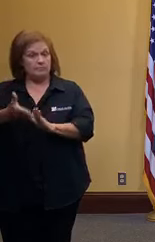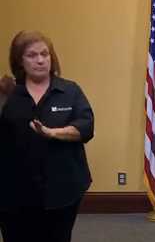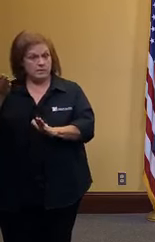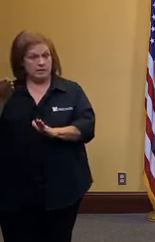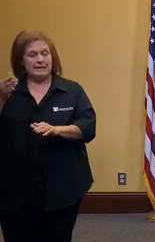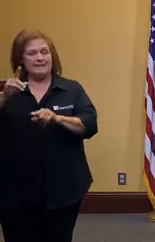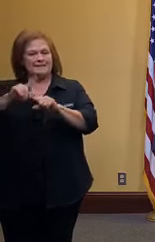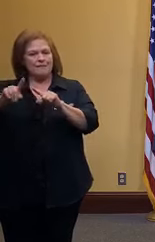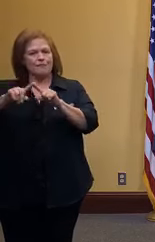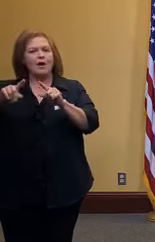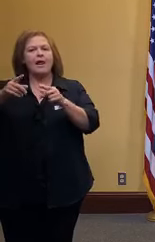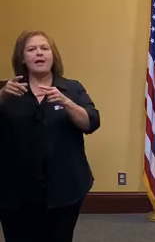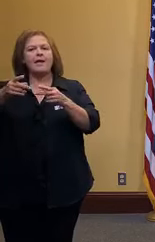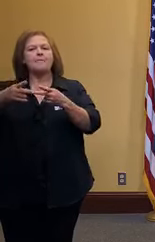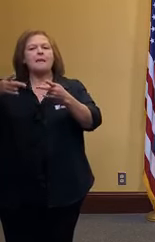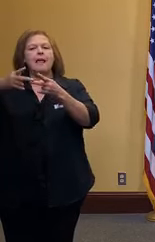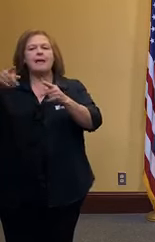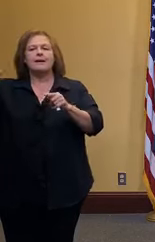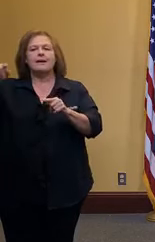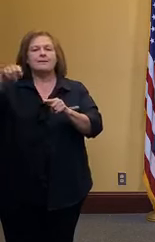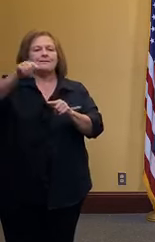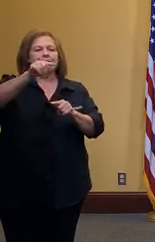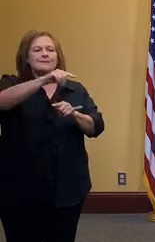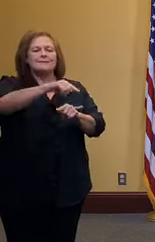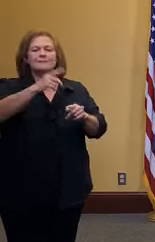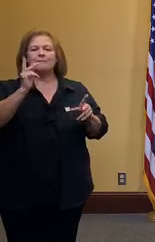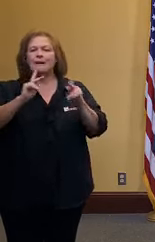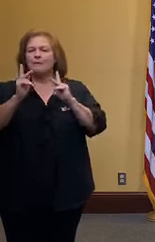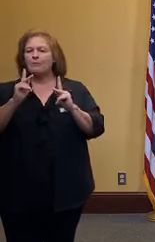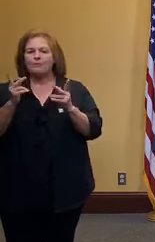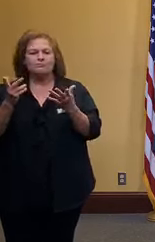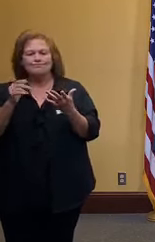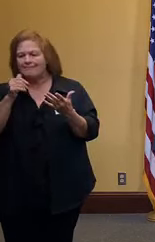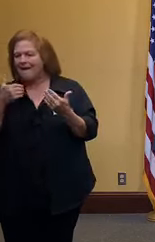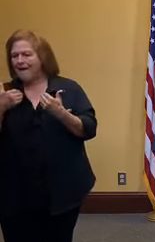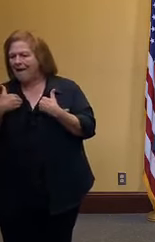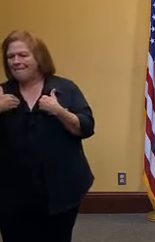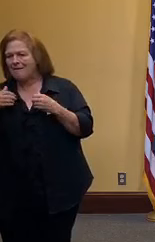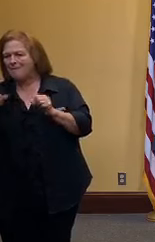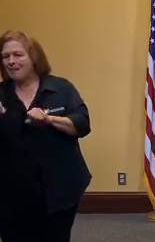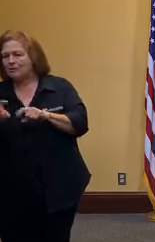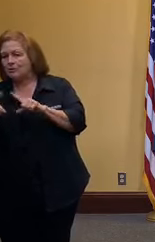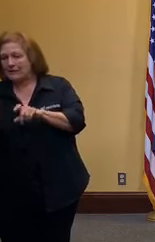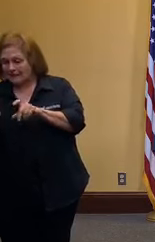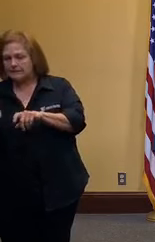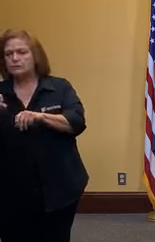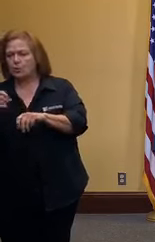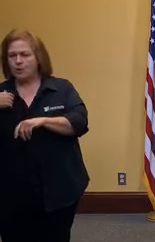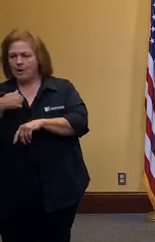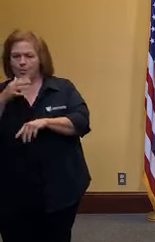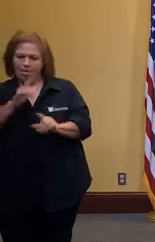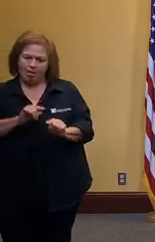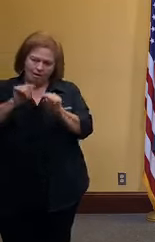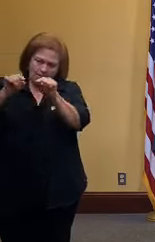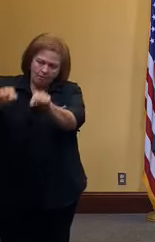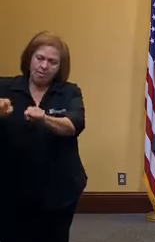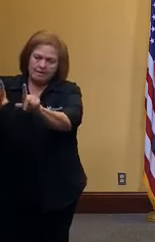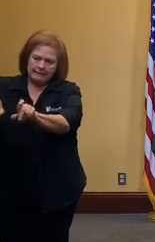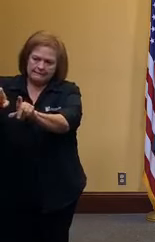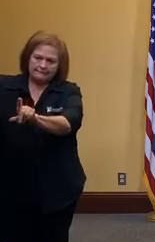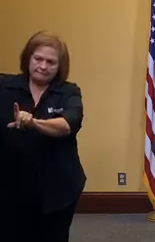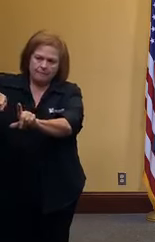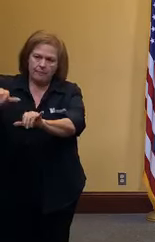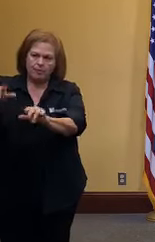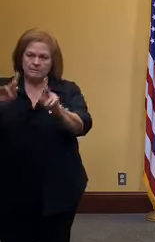in neighborhoods that have the least access to traditional means of testing for as long as we can possibly keep it up and as